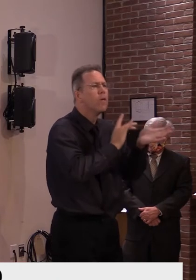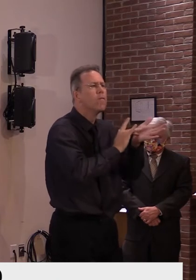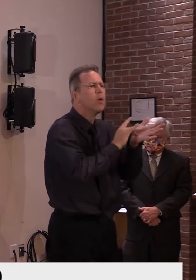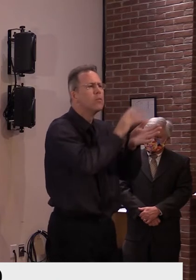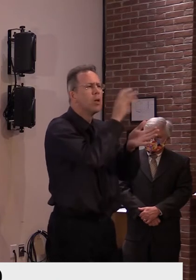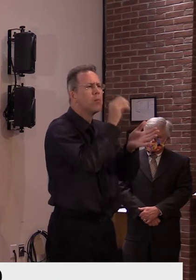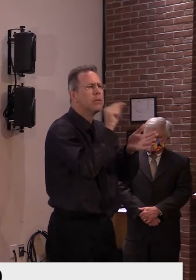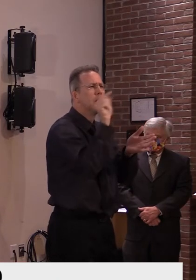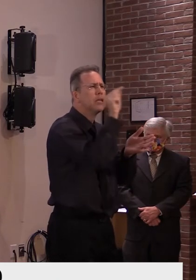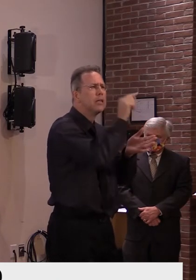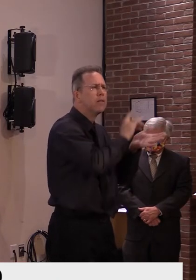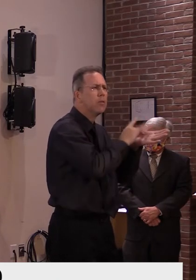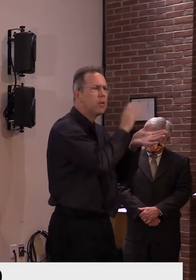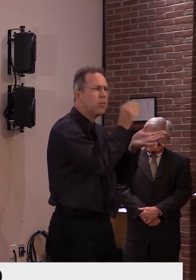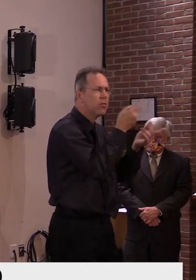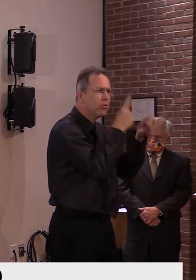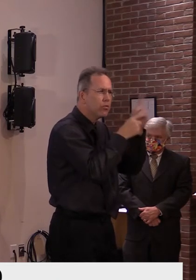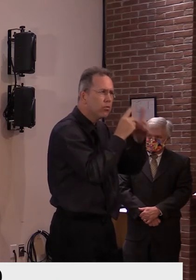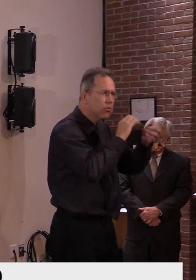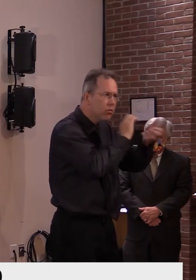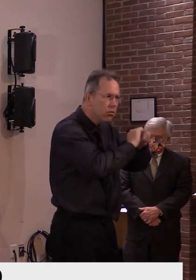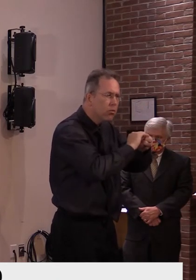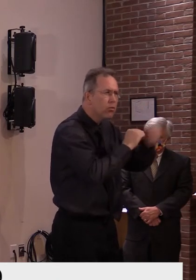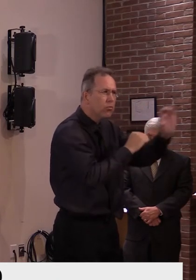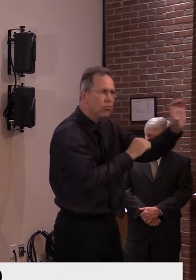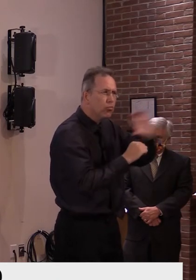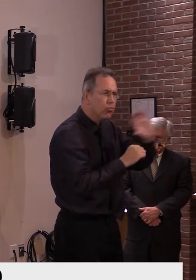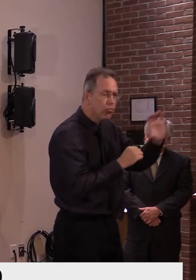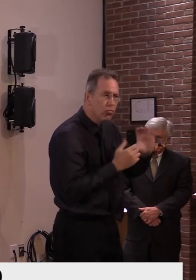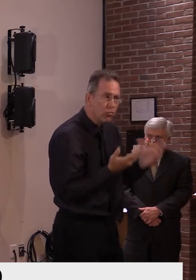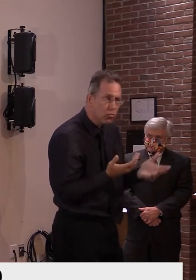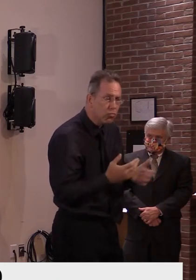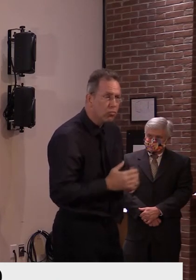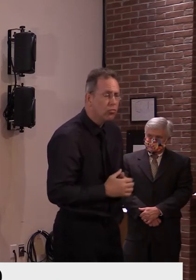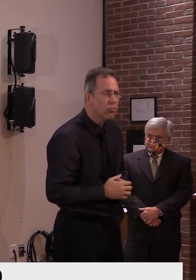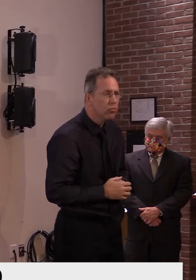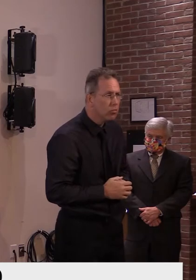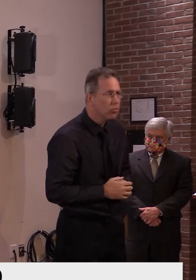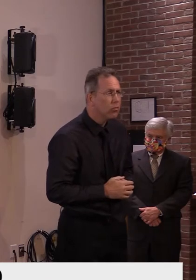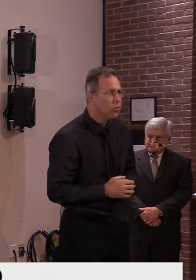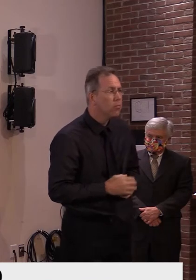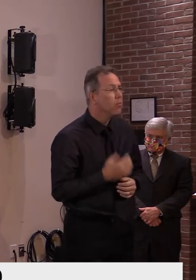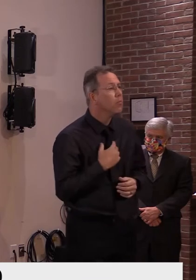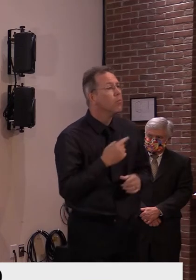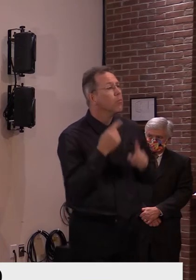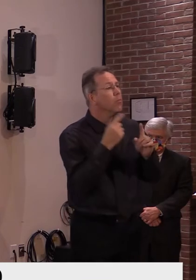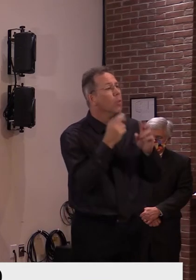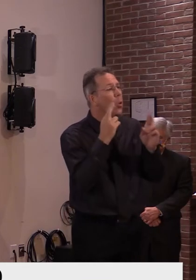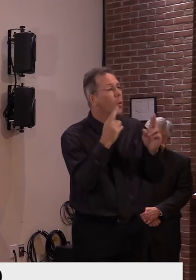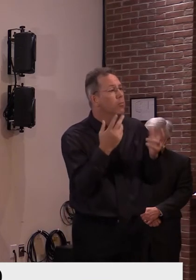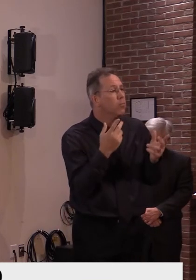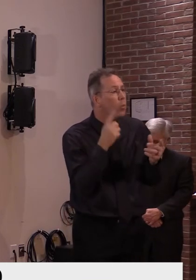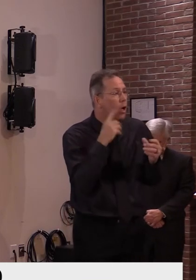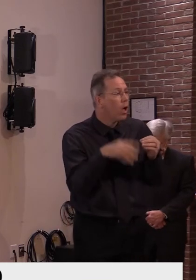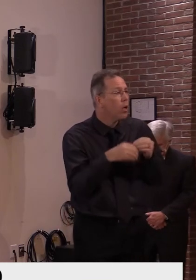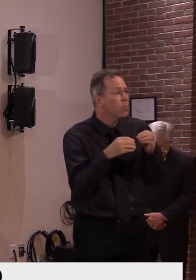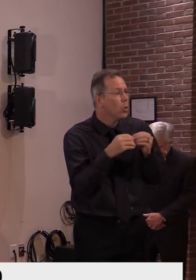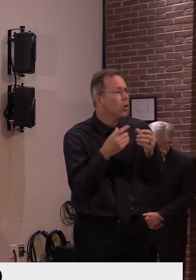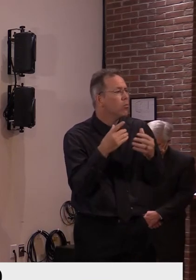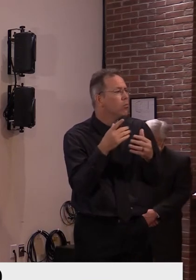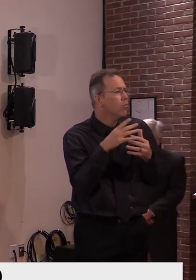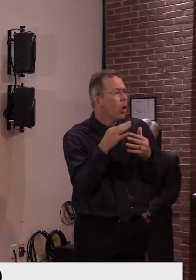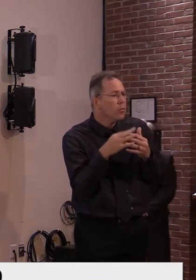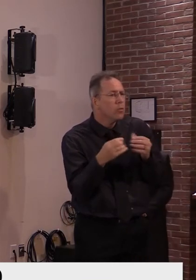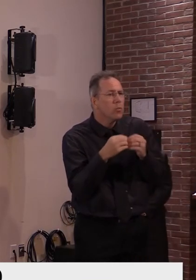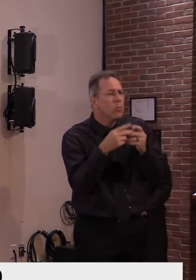um, we'd like to continue to expand what we have. Um, and sometimes that might just mean one of the pharmacies